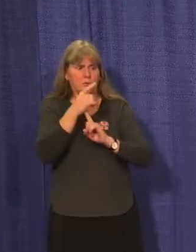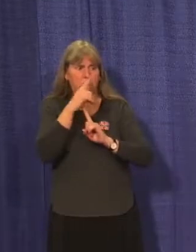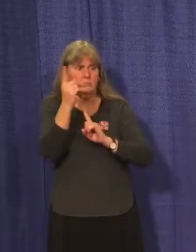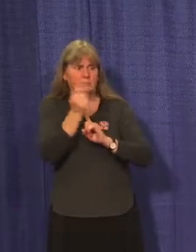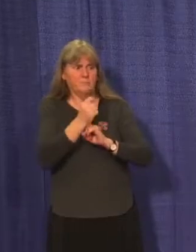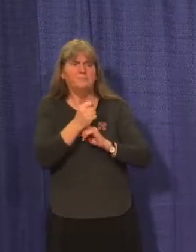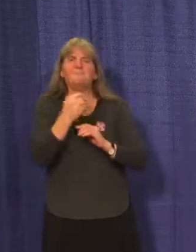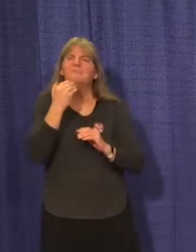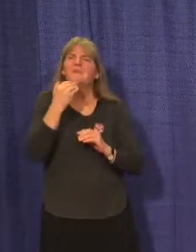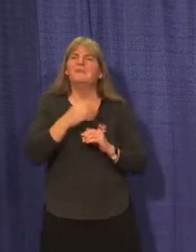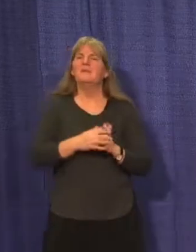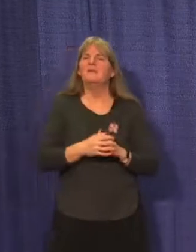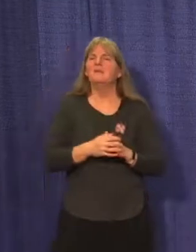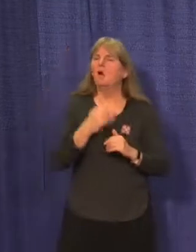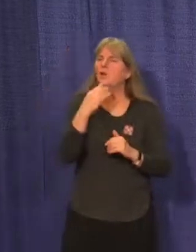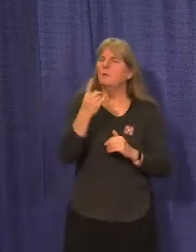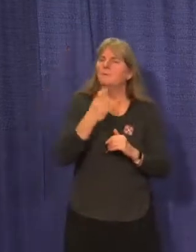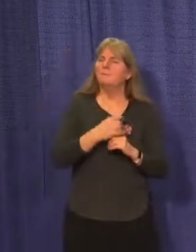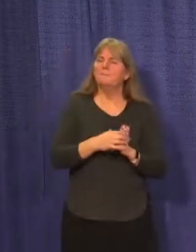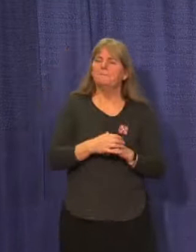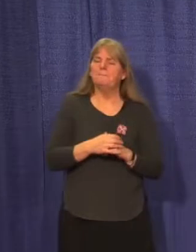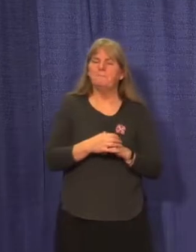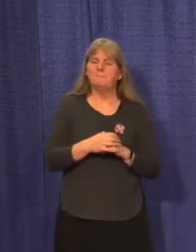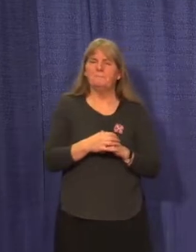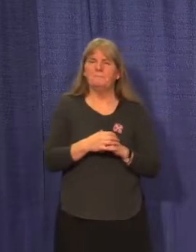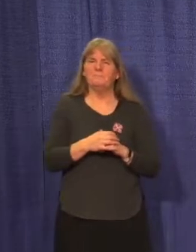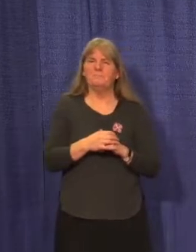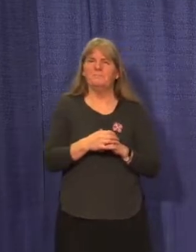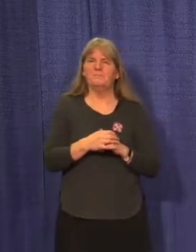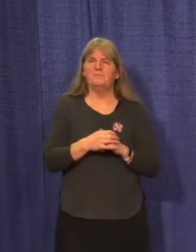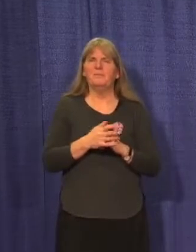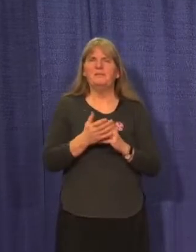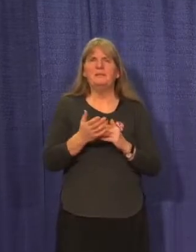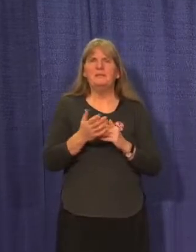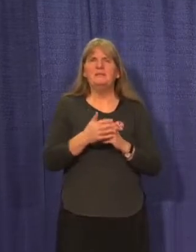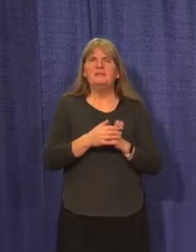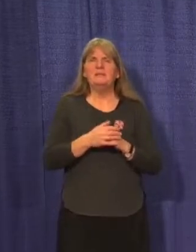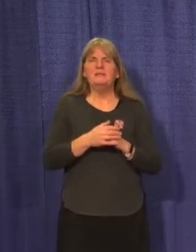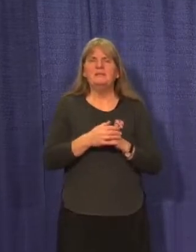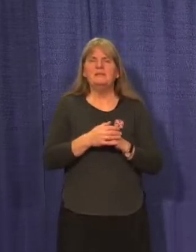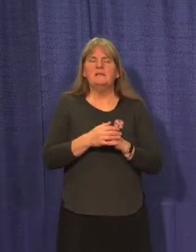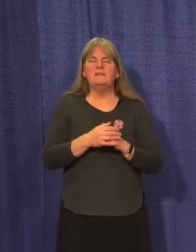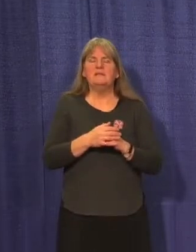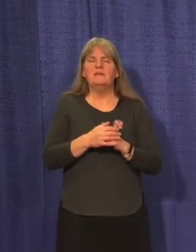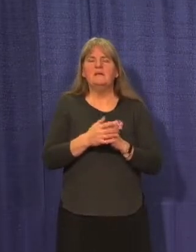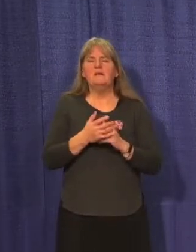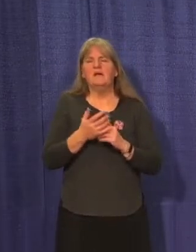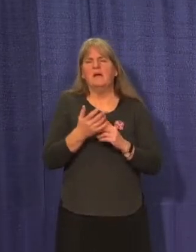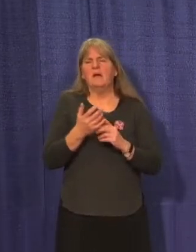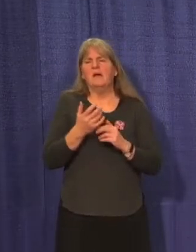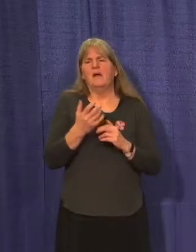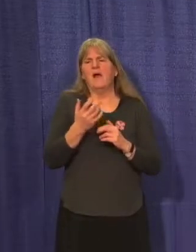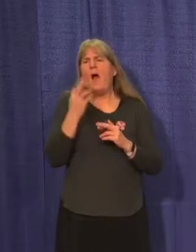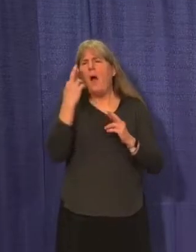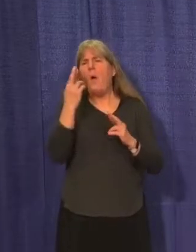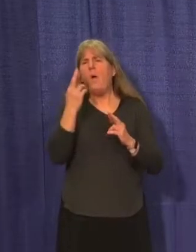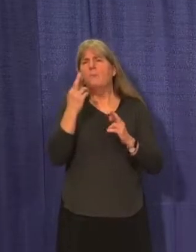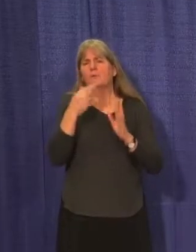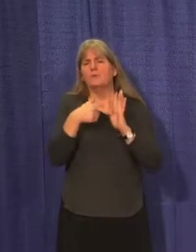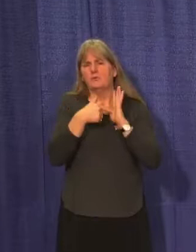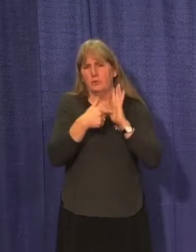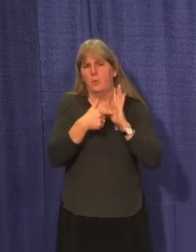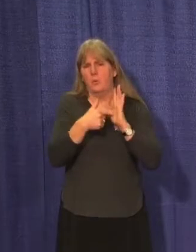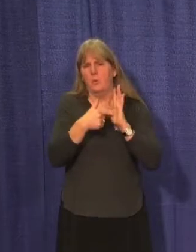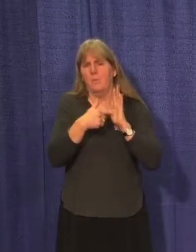Yeah, thank you. It's a really good question. And I think it's another one of those areas that I hope to be able to bring back. But it's a matter